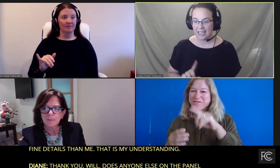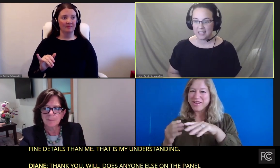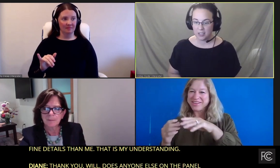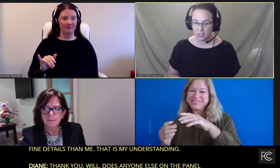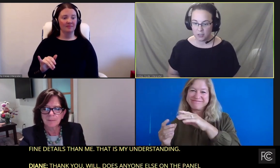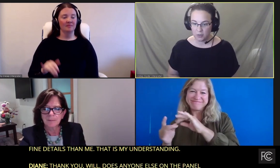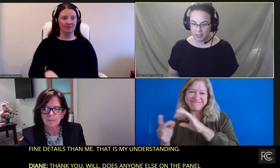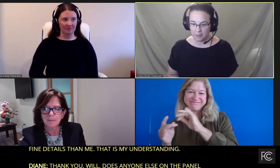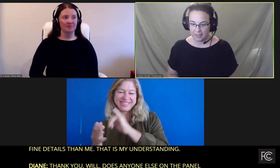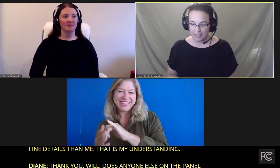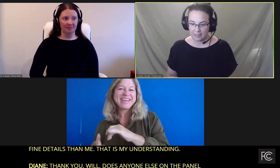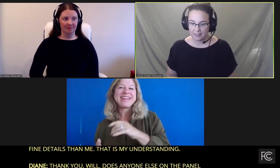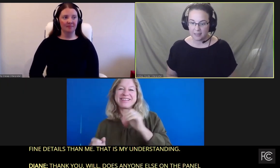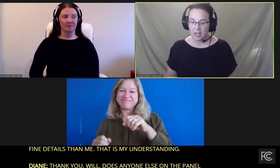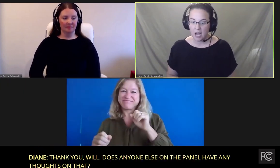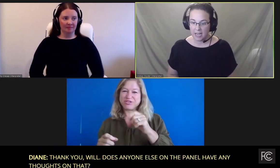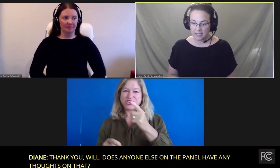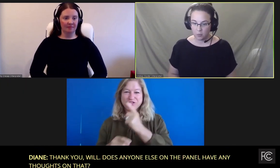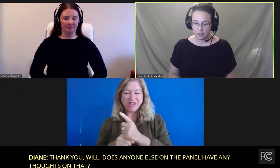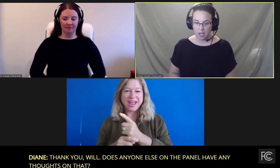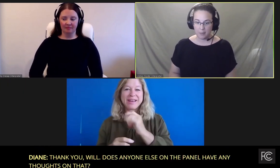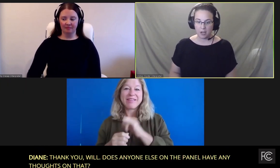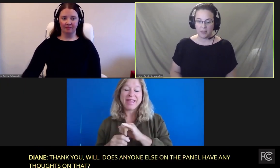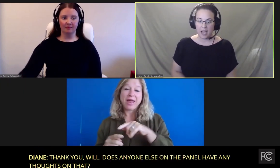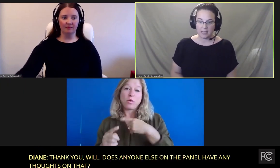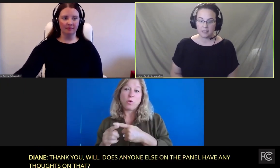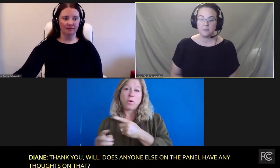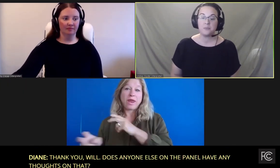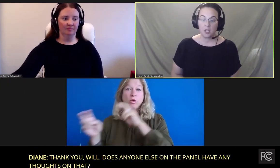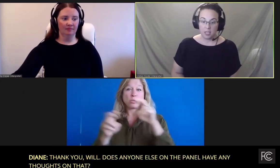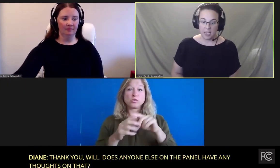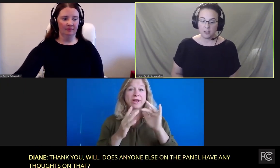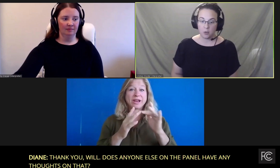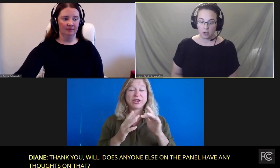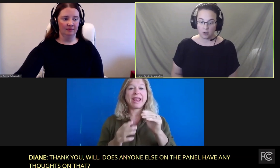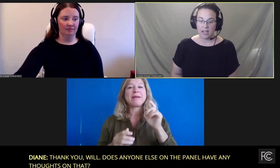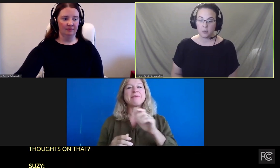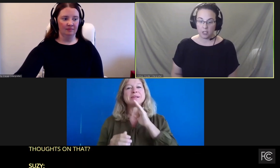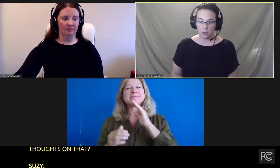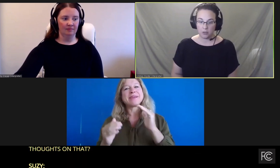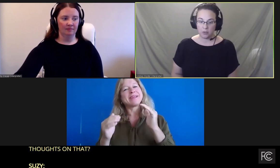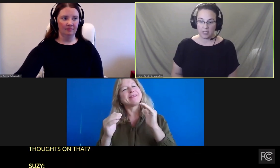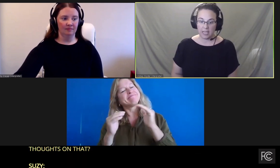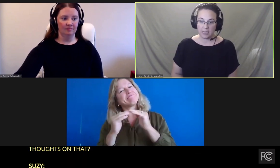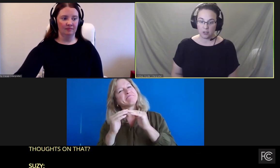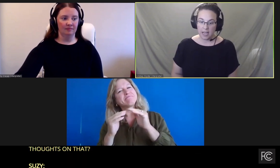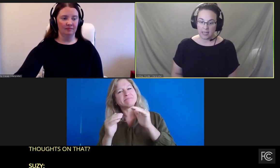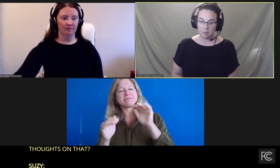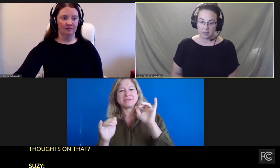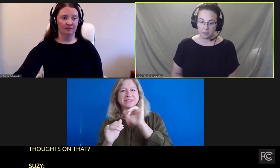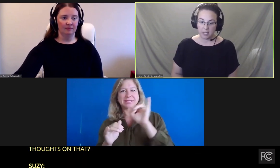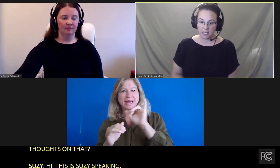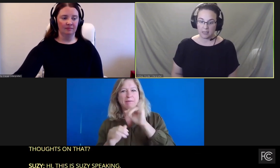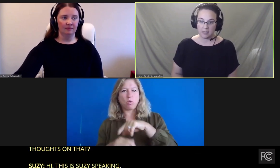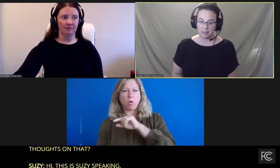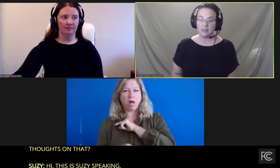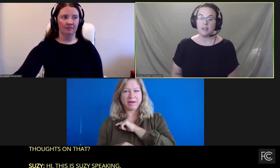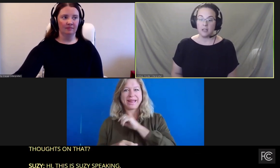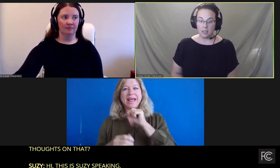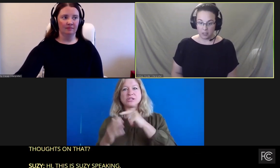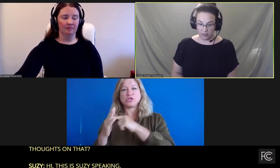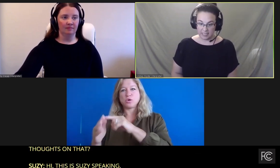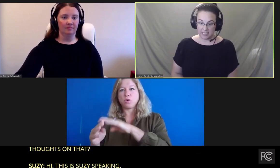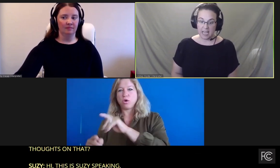Hi, yes, this is Susie speaking. I did want to comment on that. Yes, you are correct. When it goes to the internet, it must be